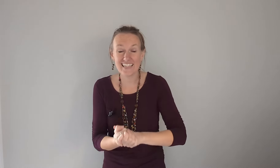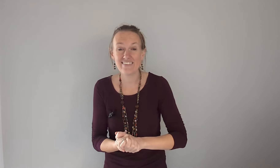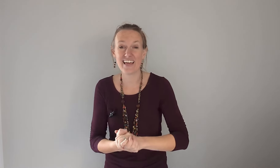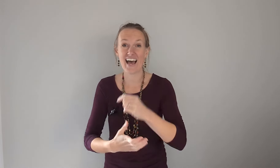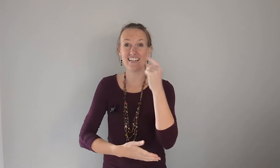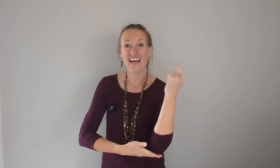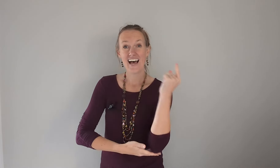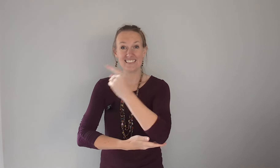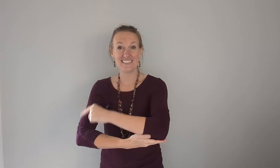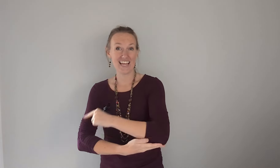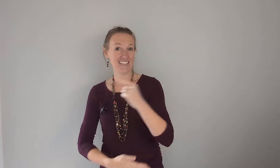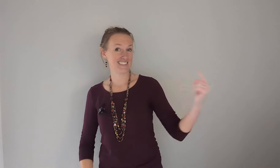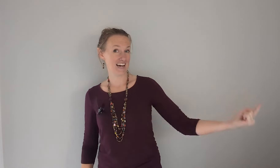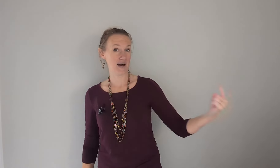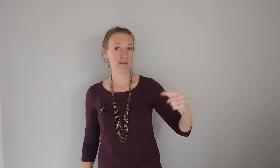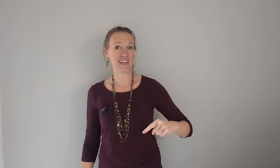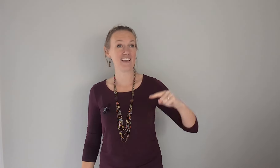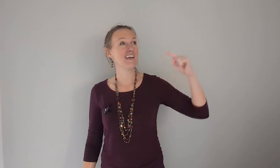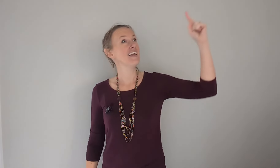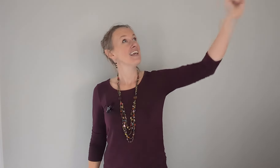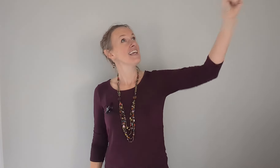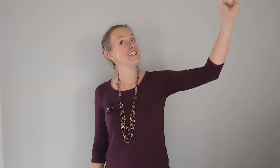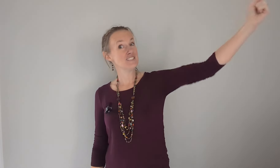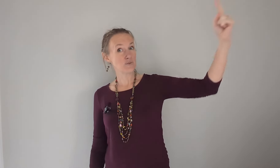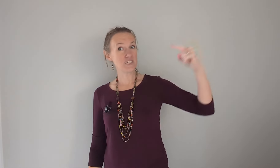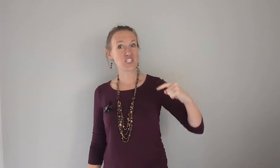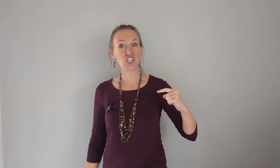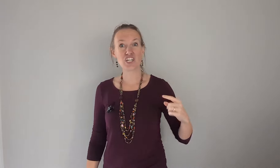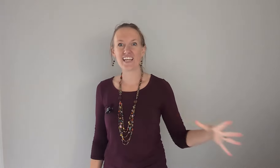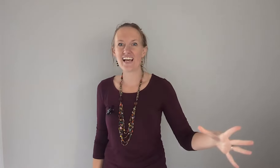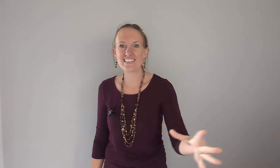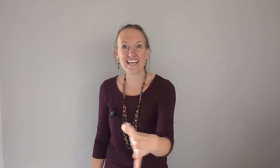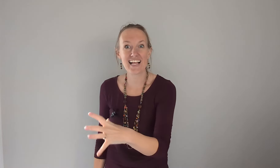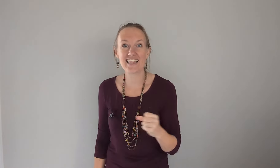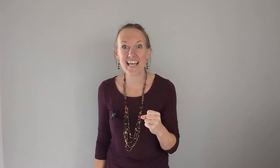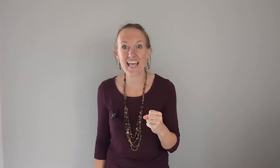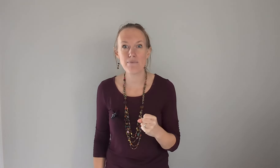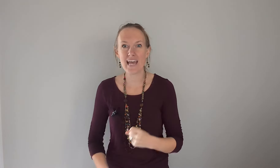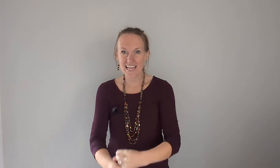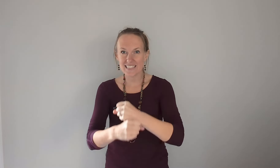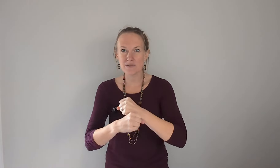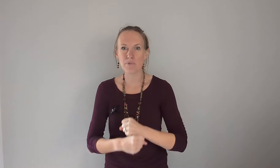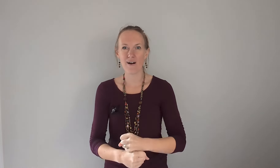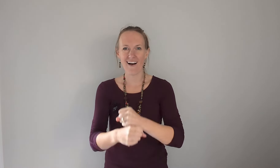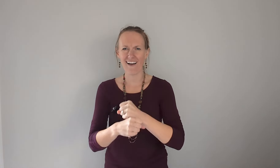that a day that is coming he's returning to claim his bride